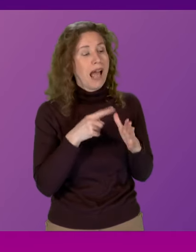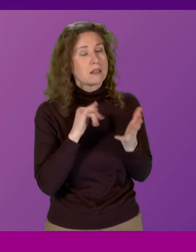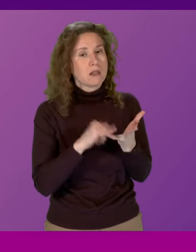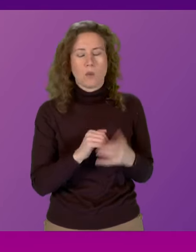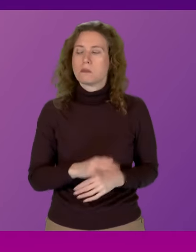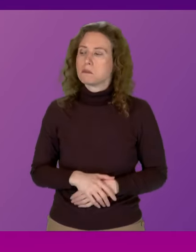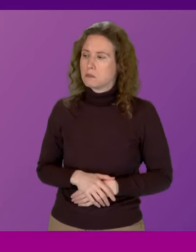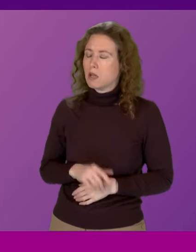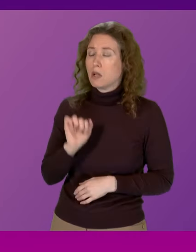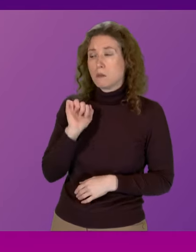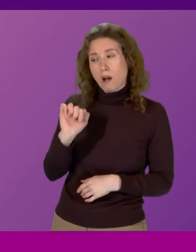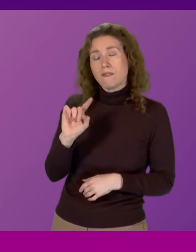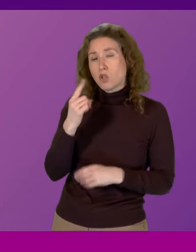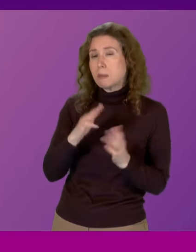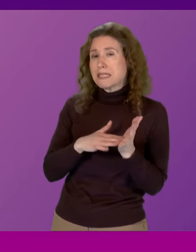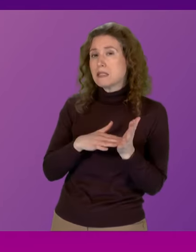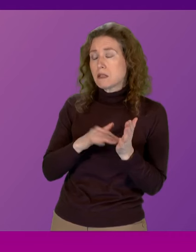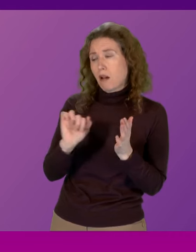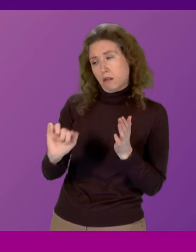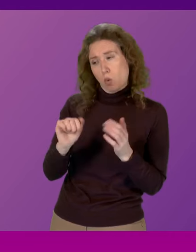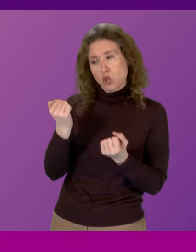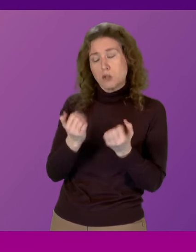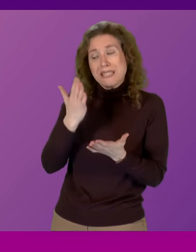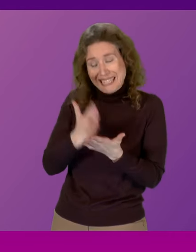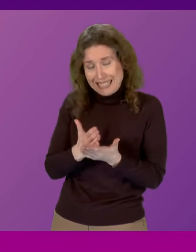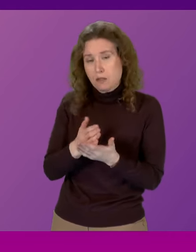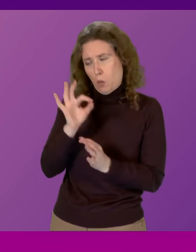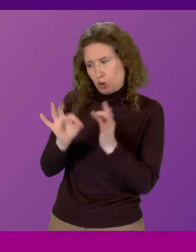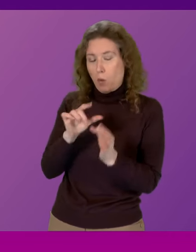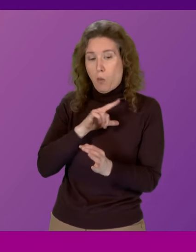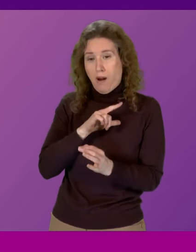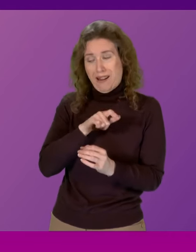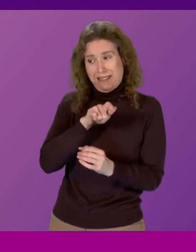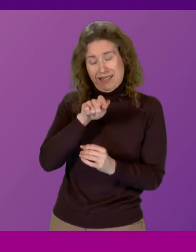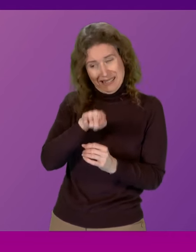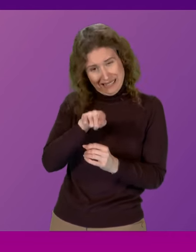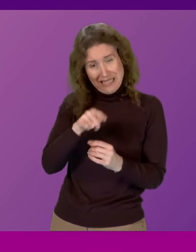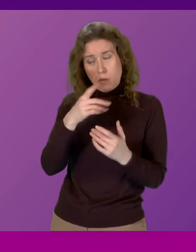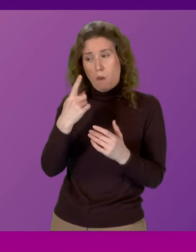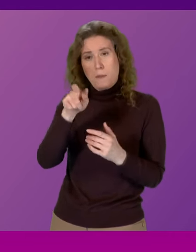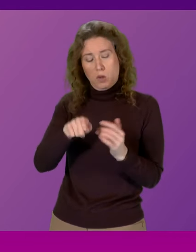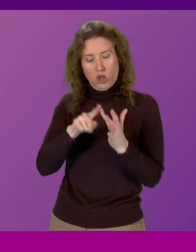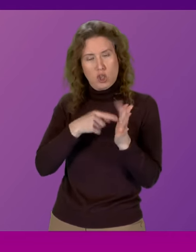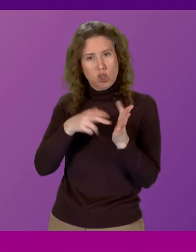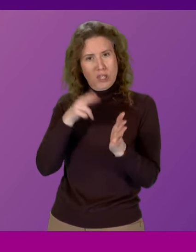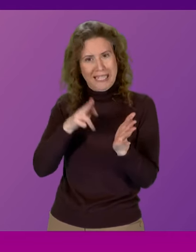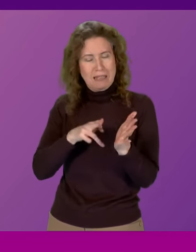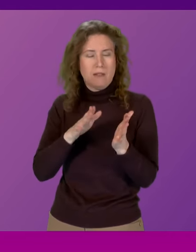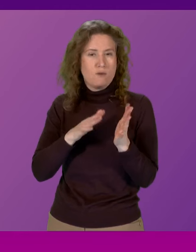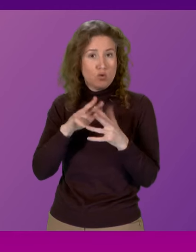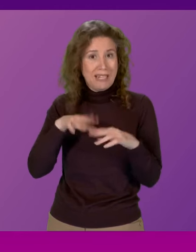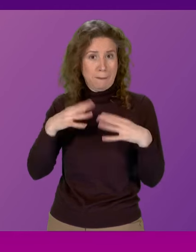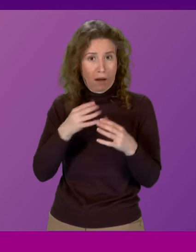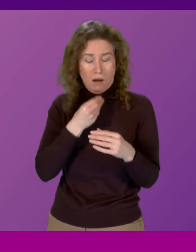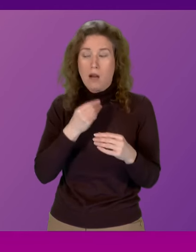Minister's judgment is called into question here because Jean Freeman put these people into special measures and Hamza Yusuf lifted them out of